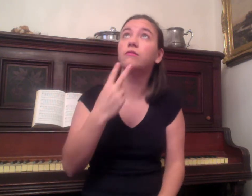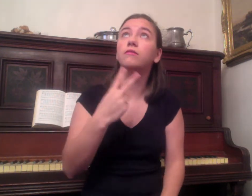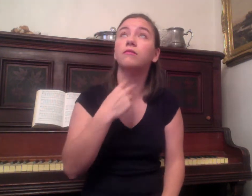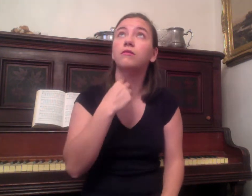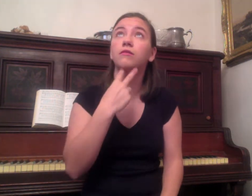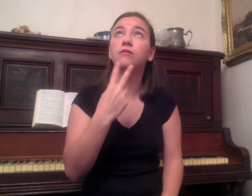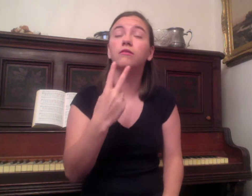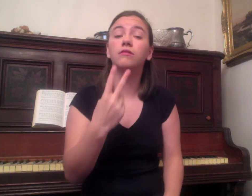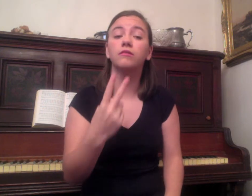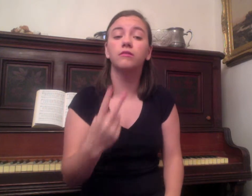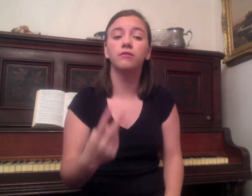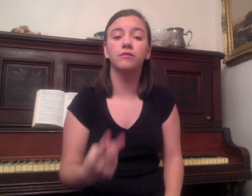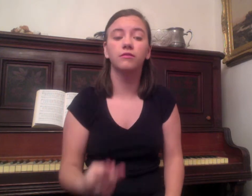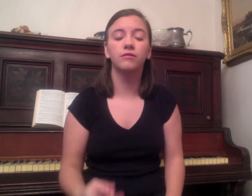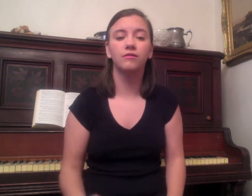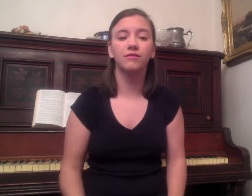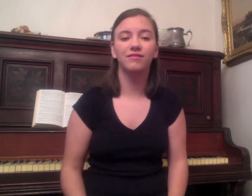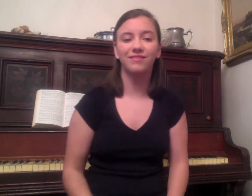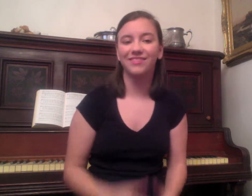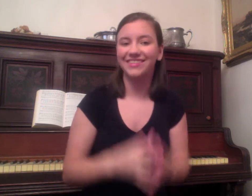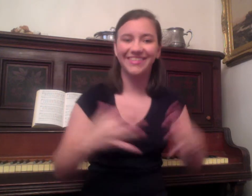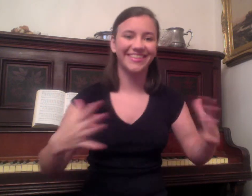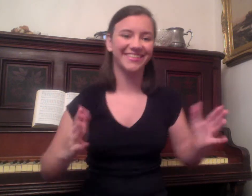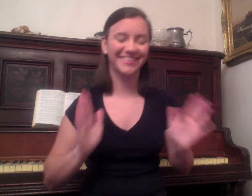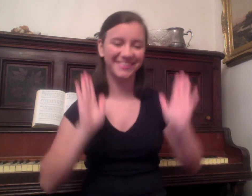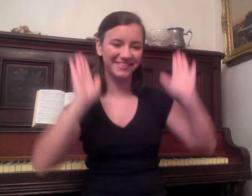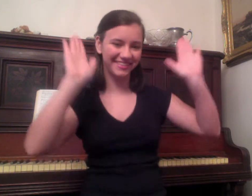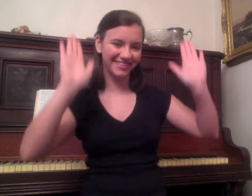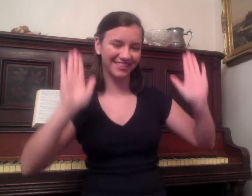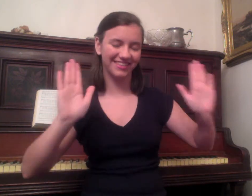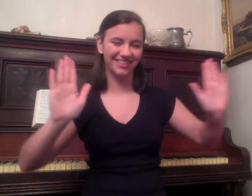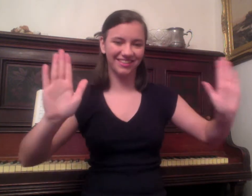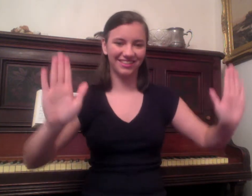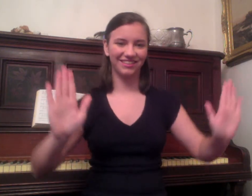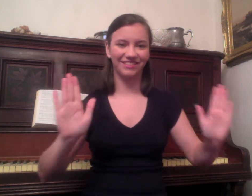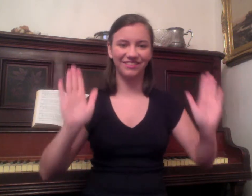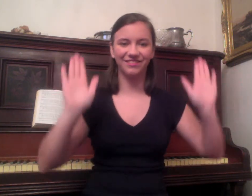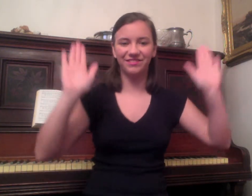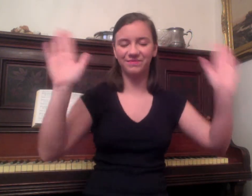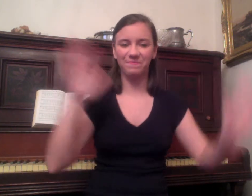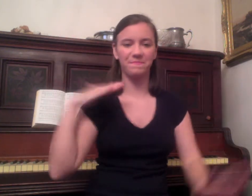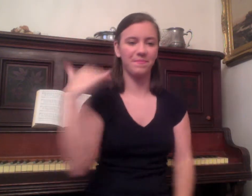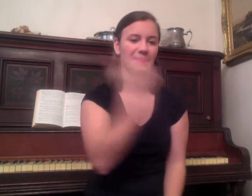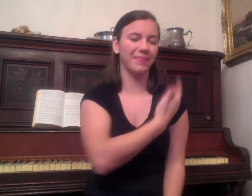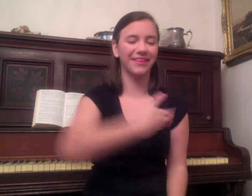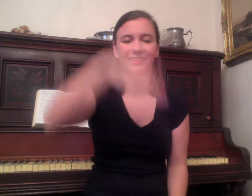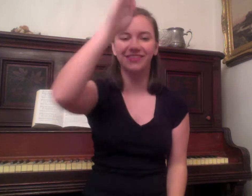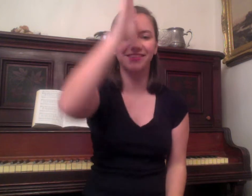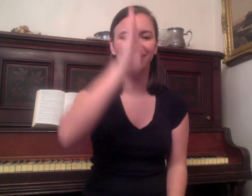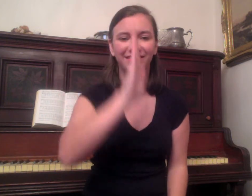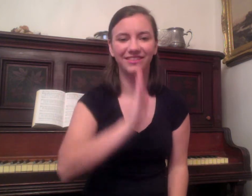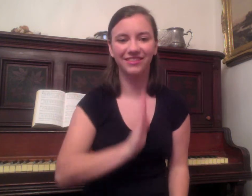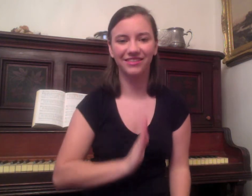voice. How great is our God,